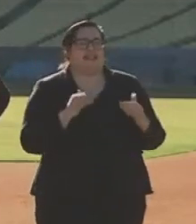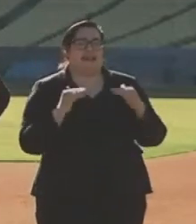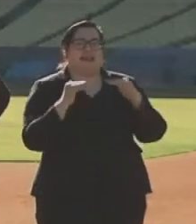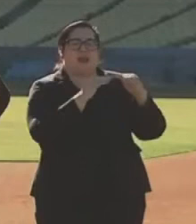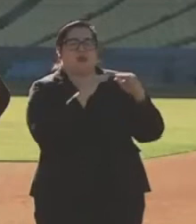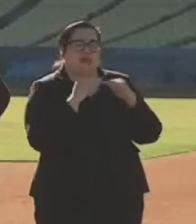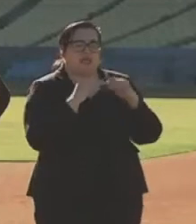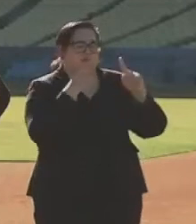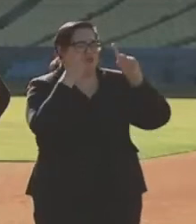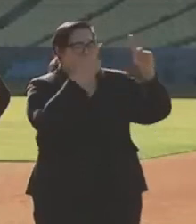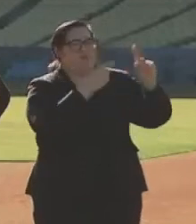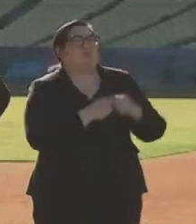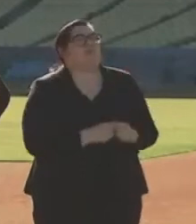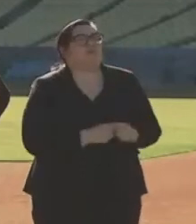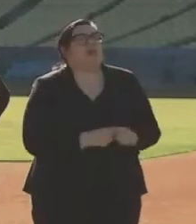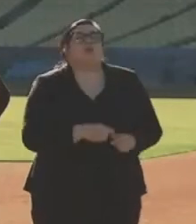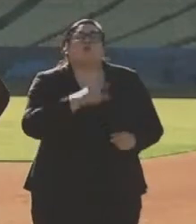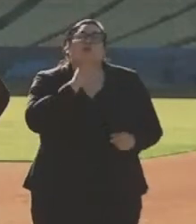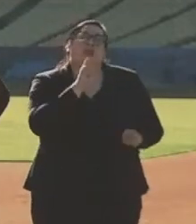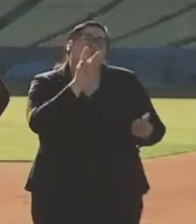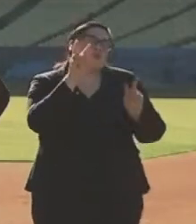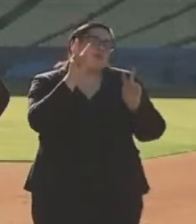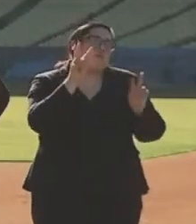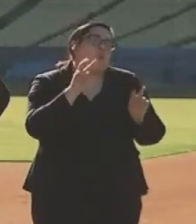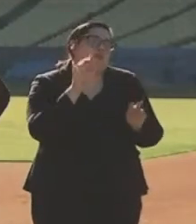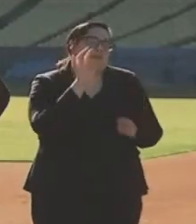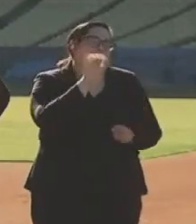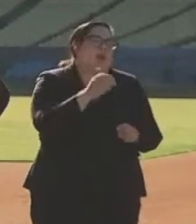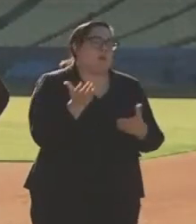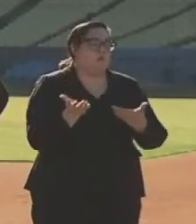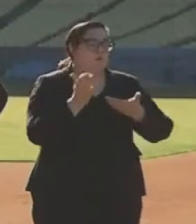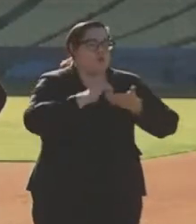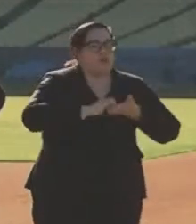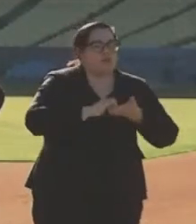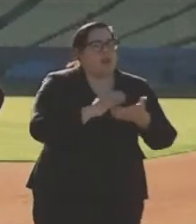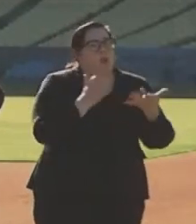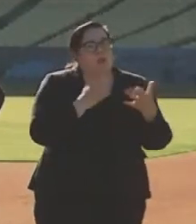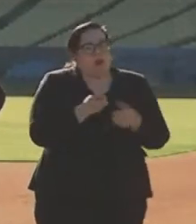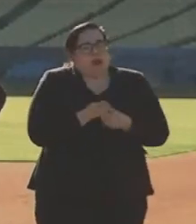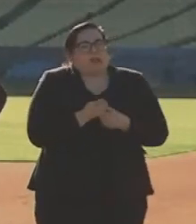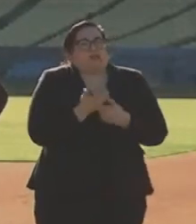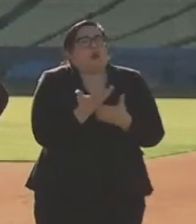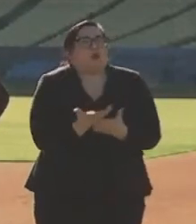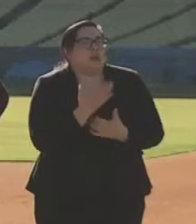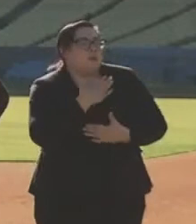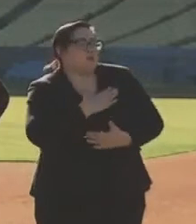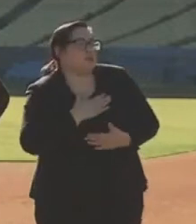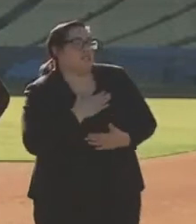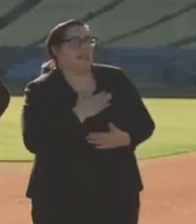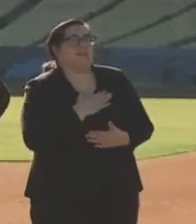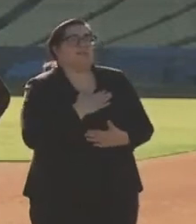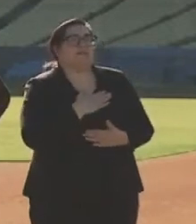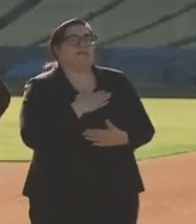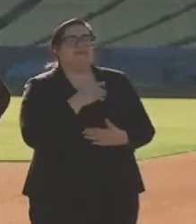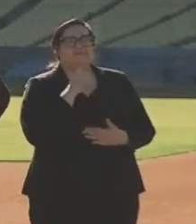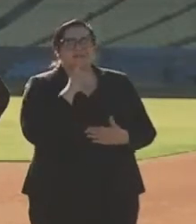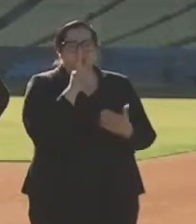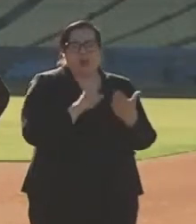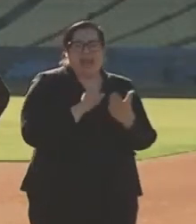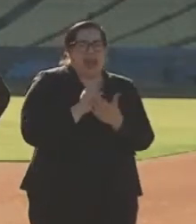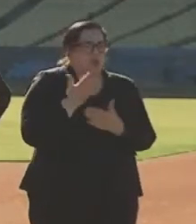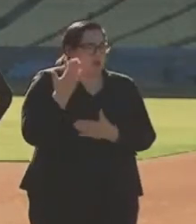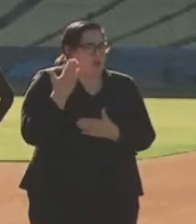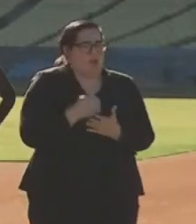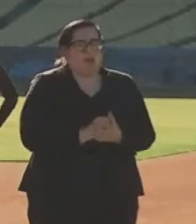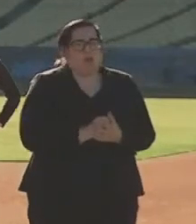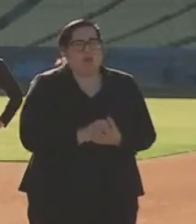measure. And so I'm really looking forward to that partnership and I want to just express appreciation. Just an hour or so ago,